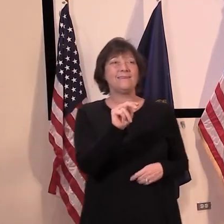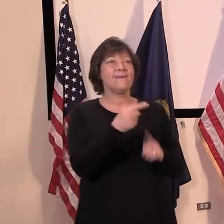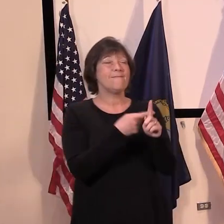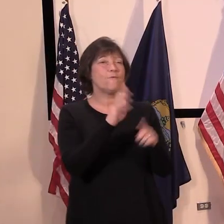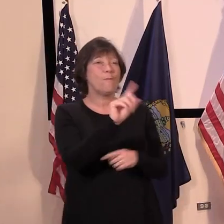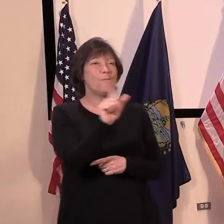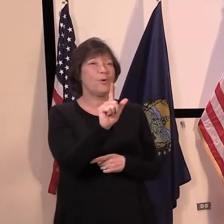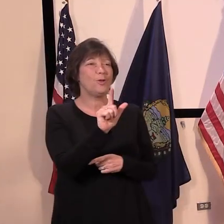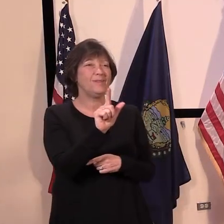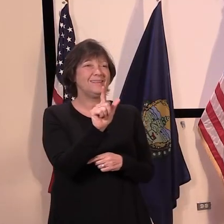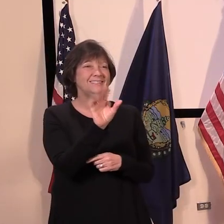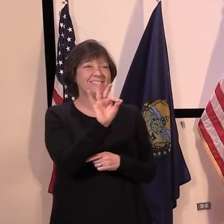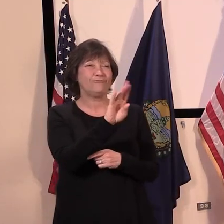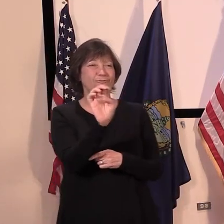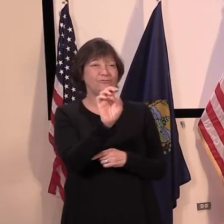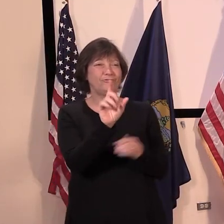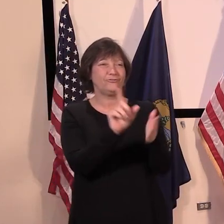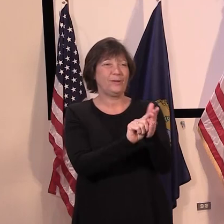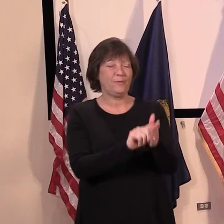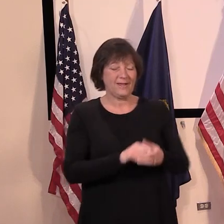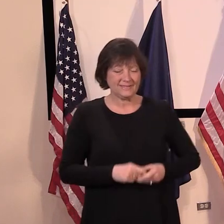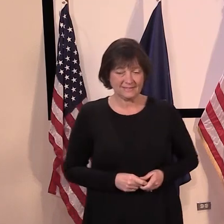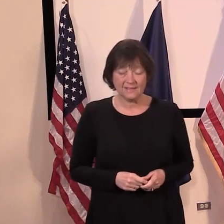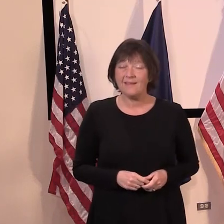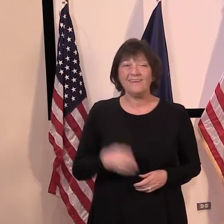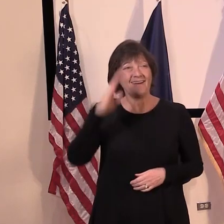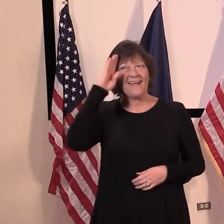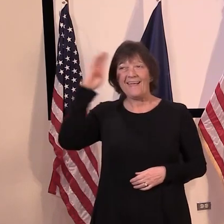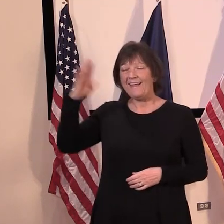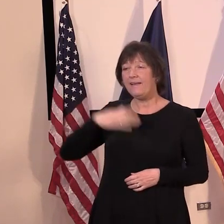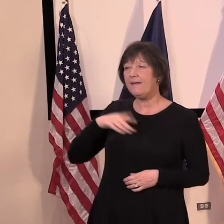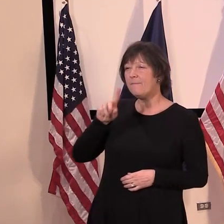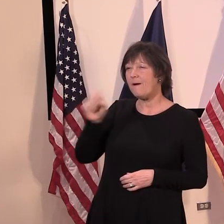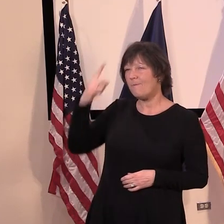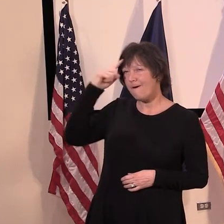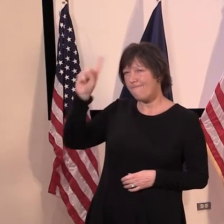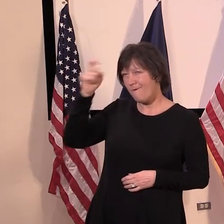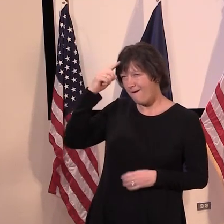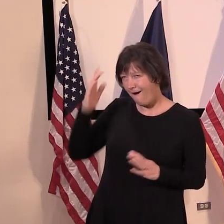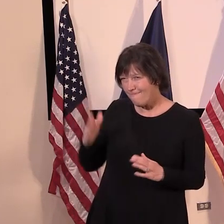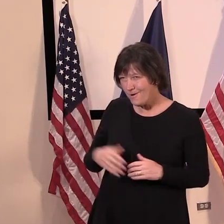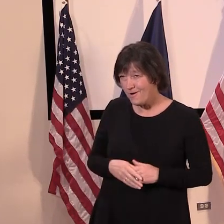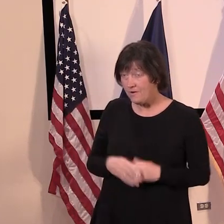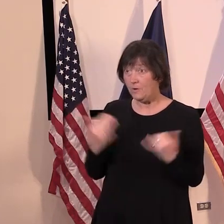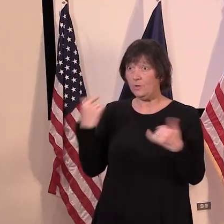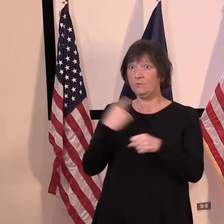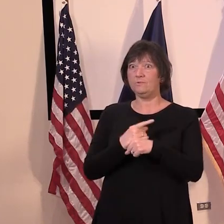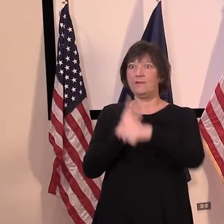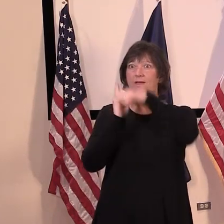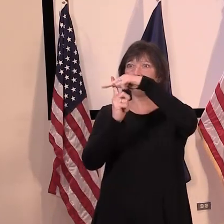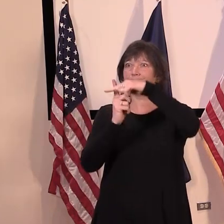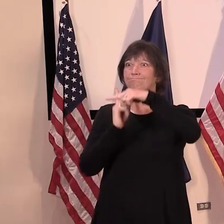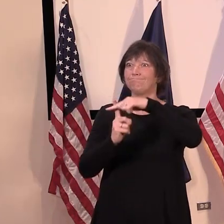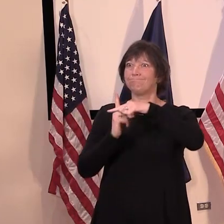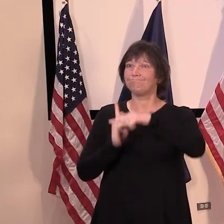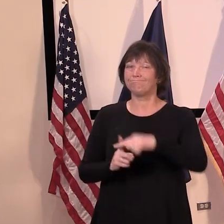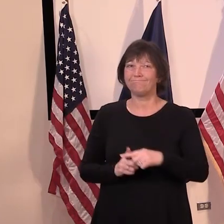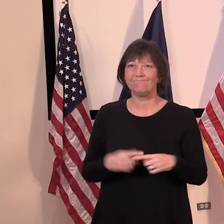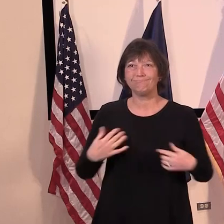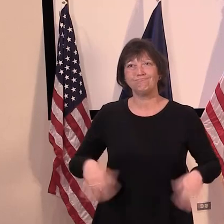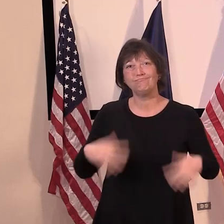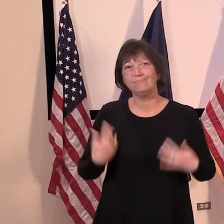Hi, I have a question for Governor Scott. Uh, Governor, we got a lot of good news today, including on PPE,